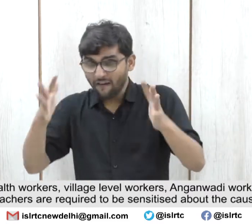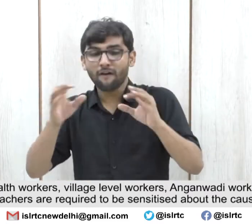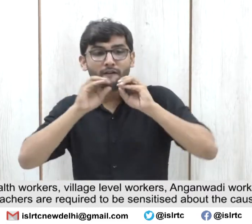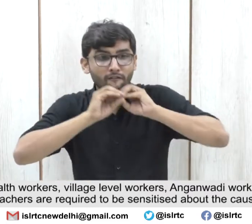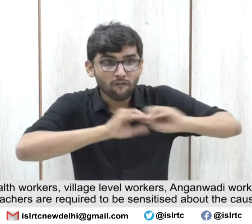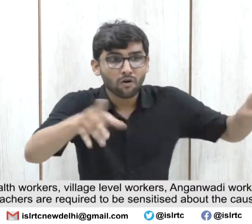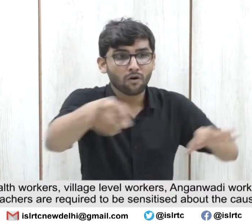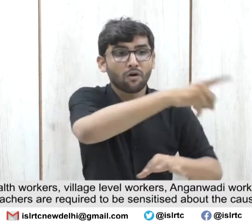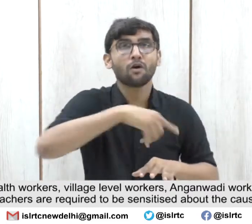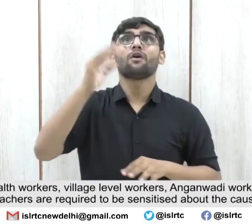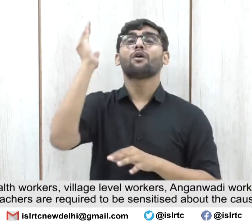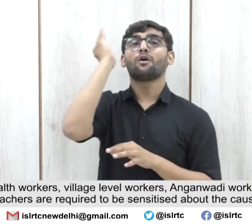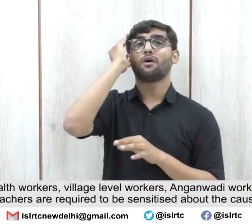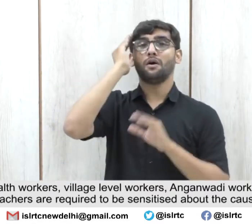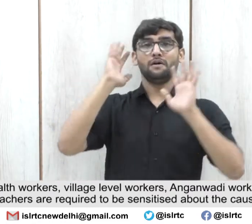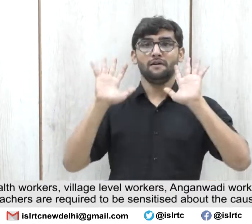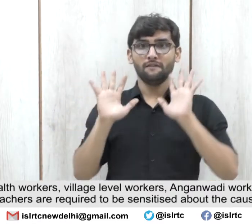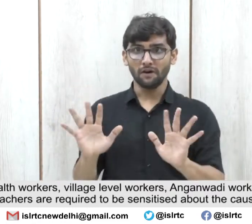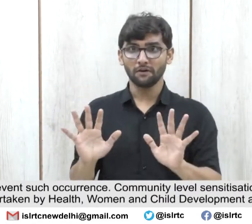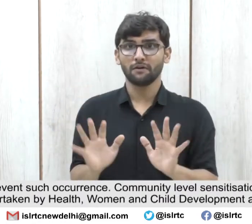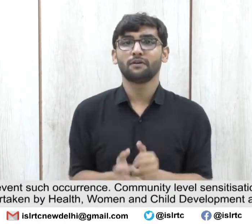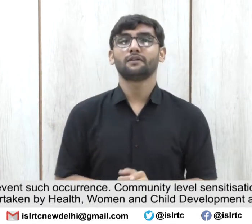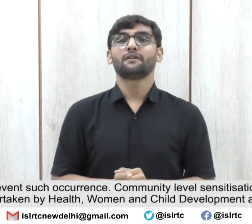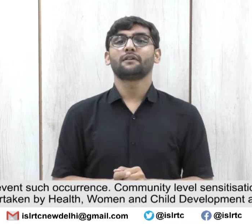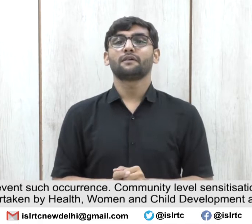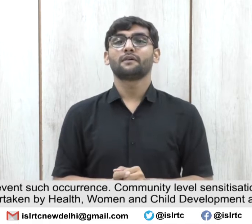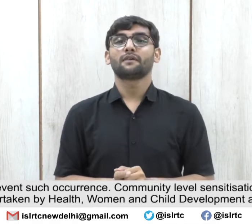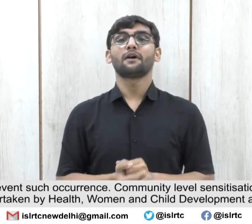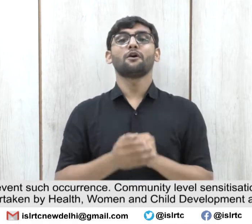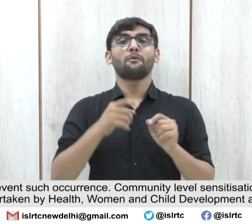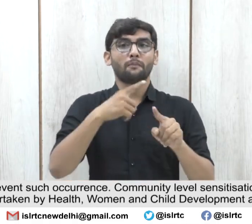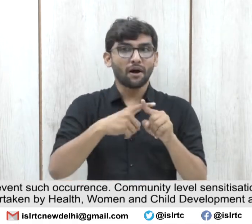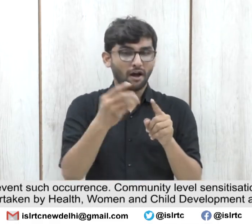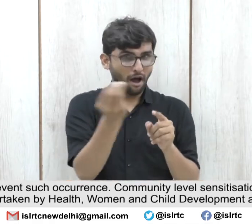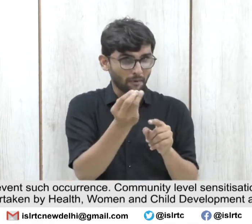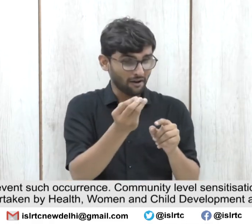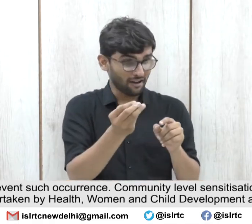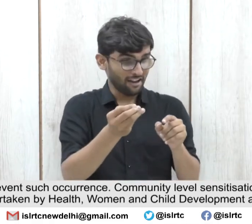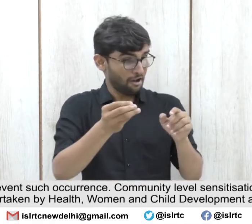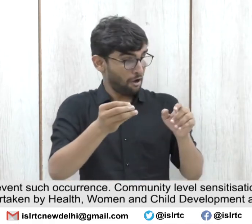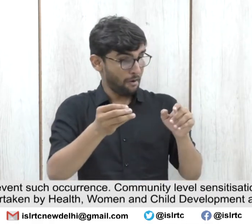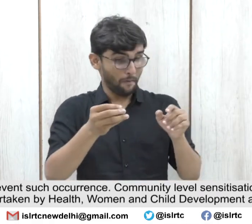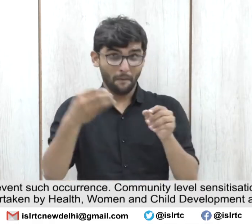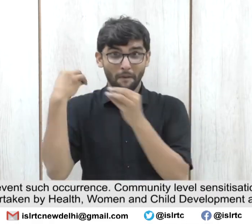causes of disability and the means to prevent such occurrence. community level